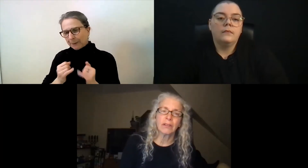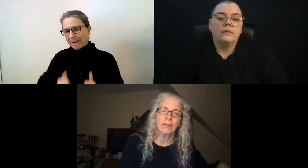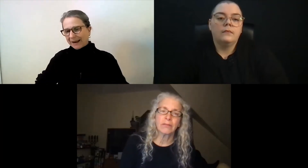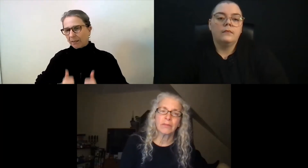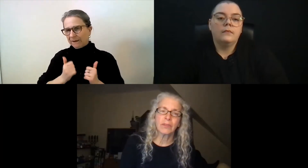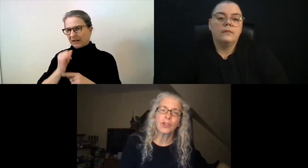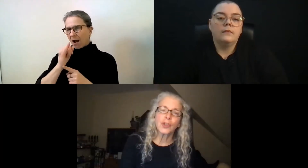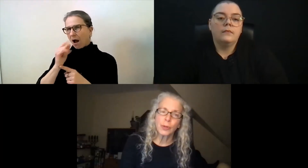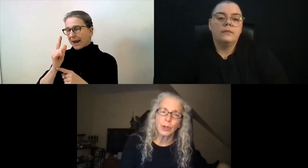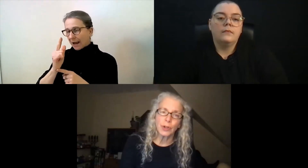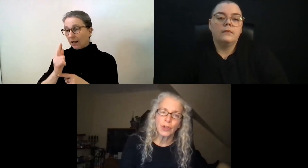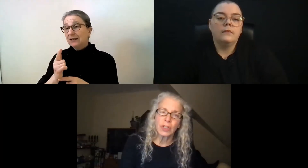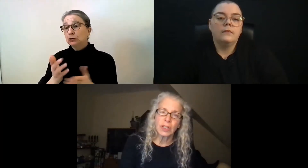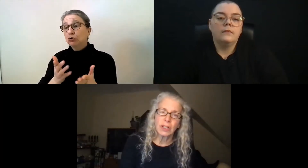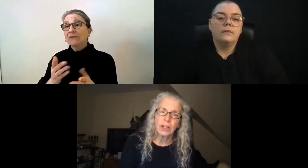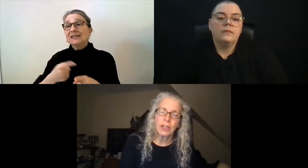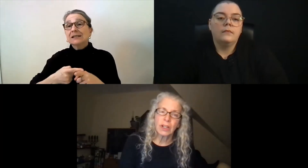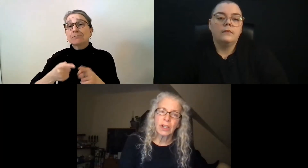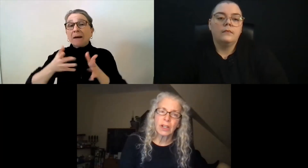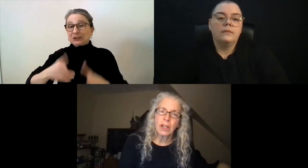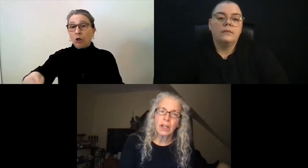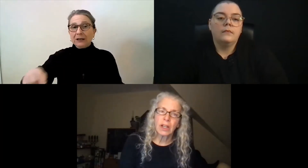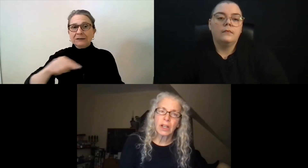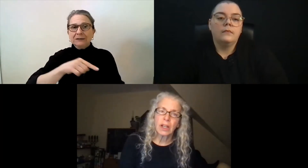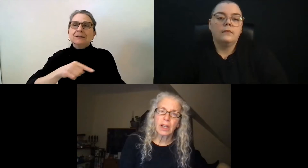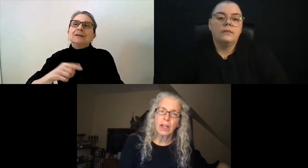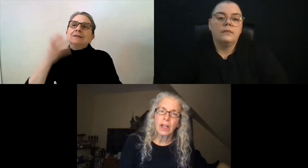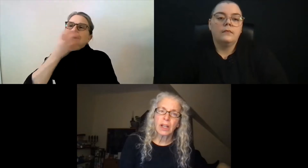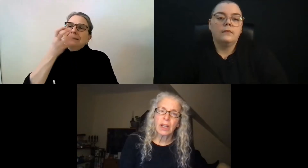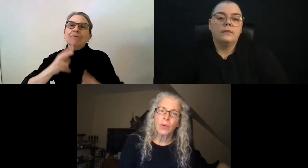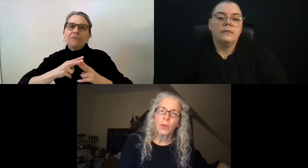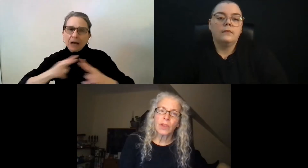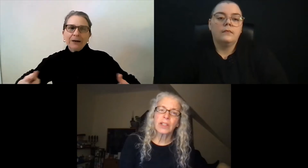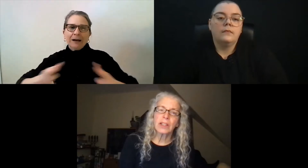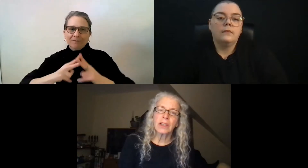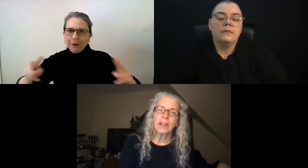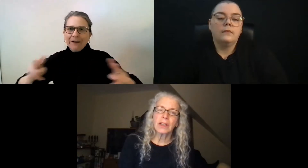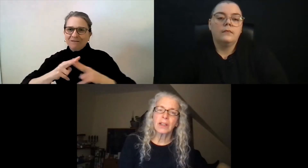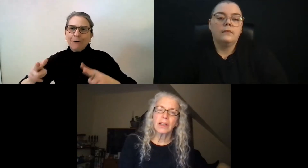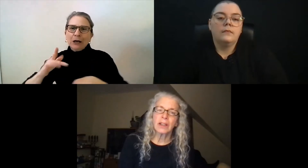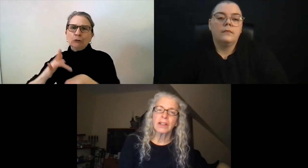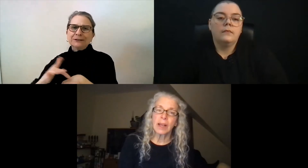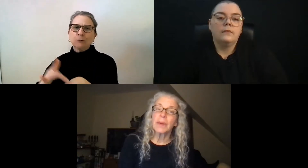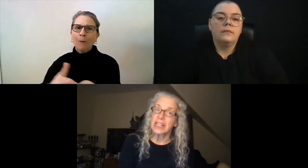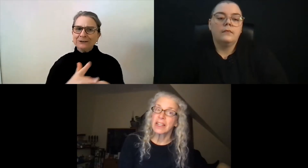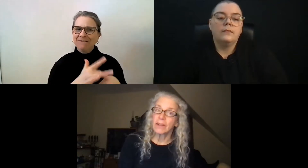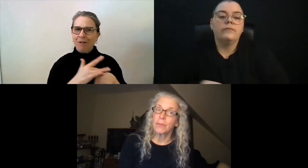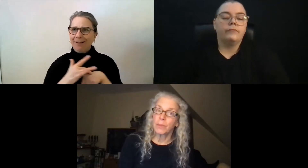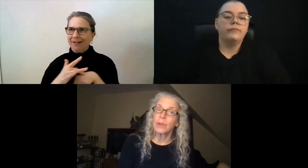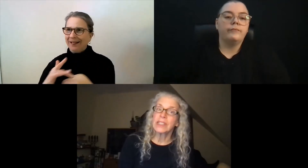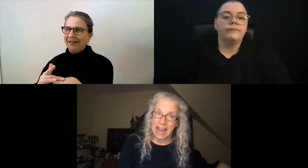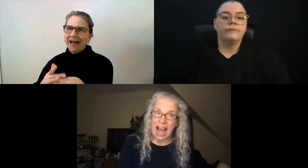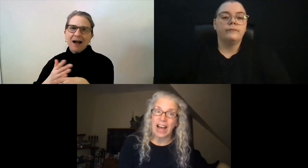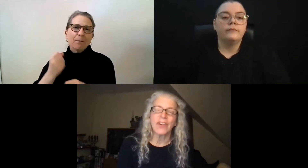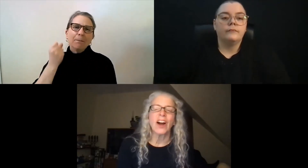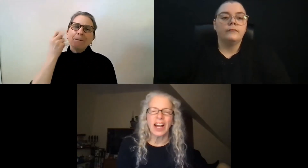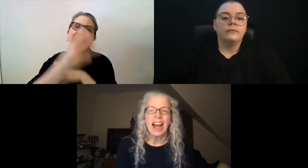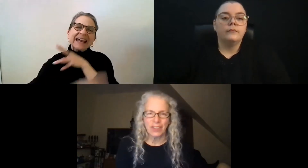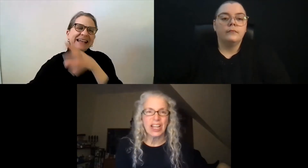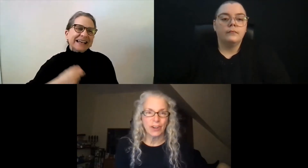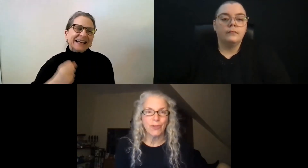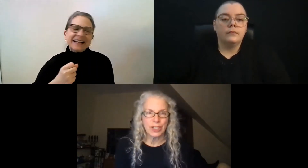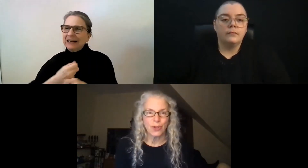consumers, some of the staff